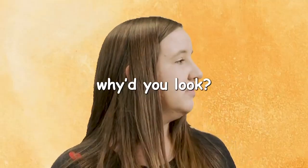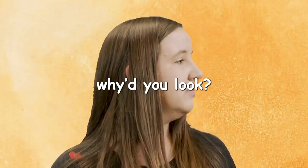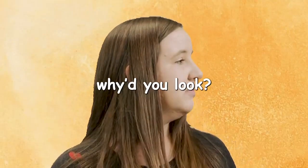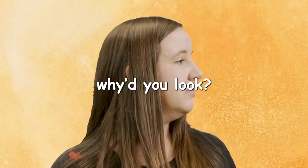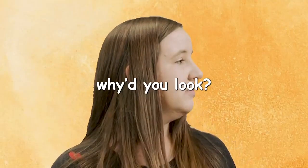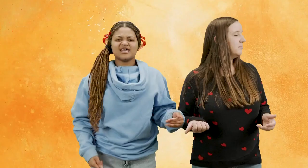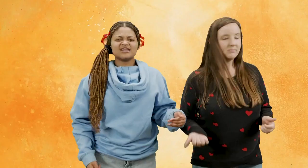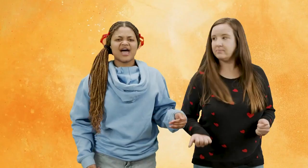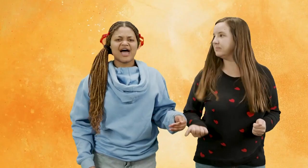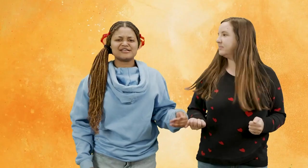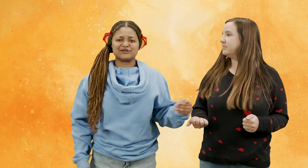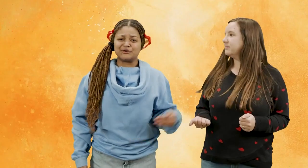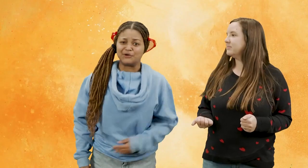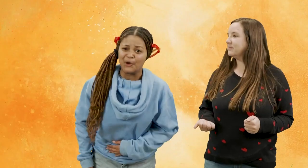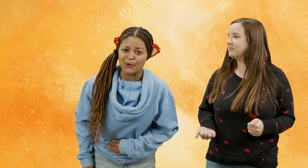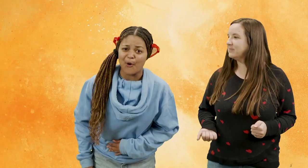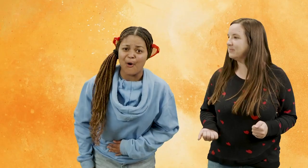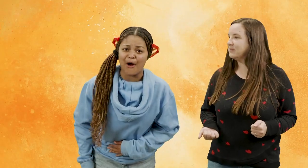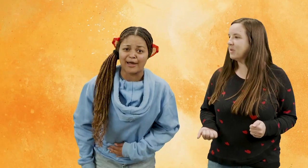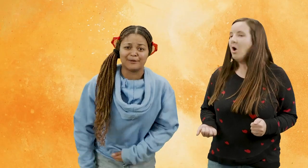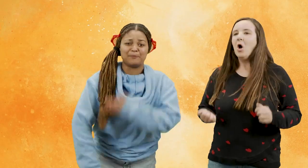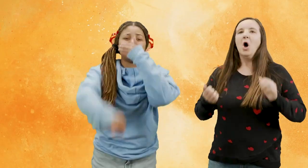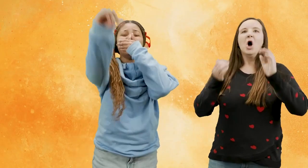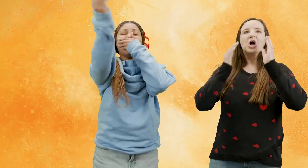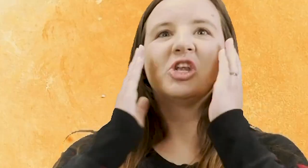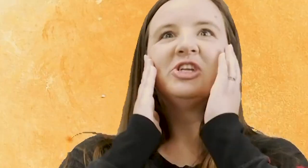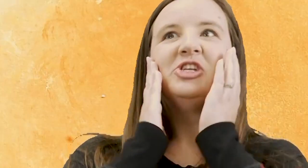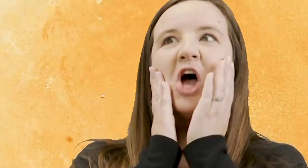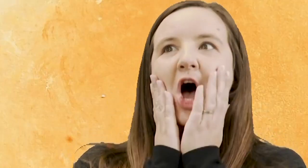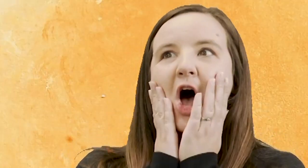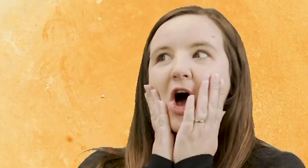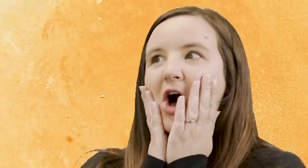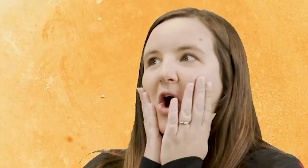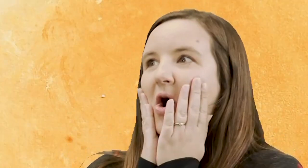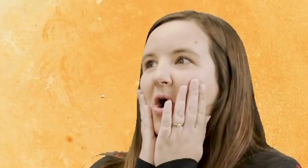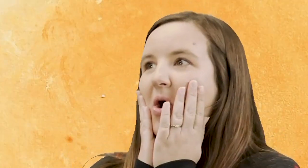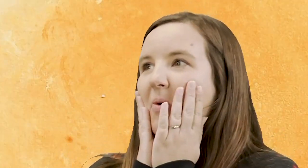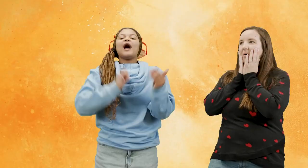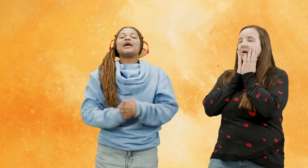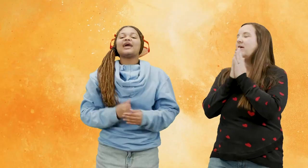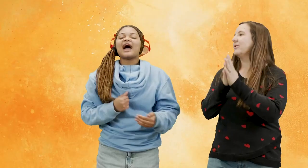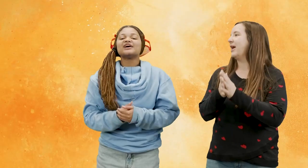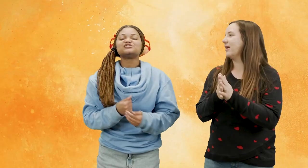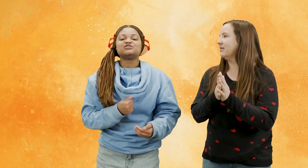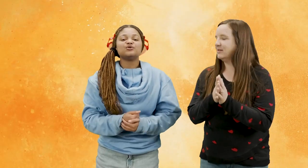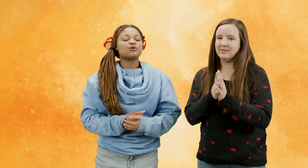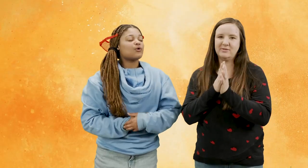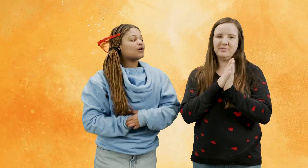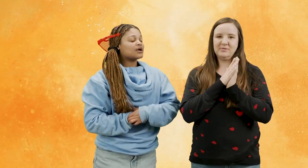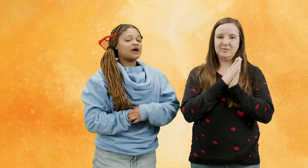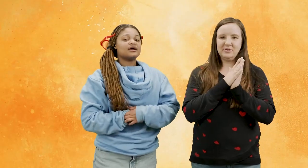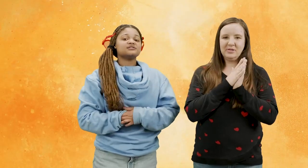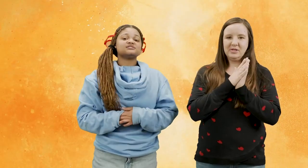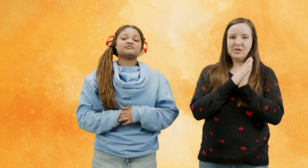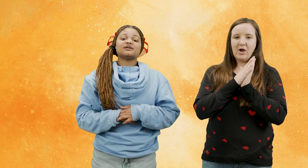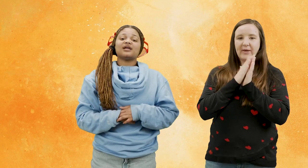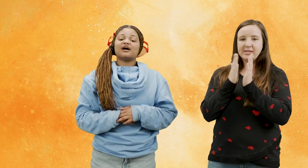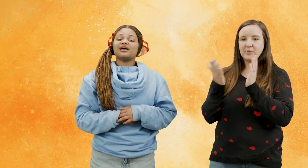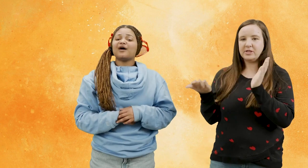has duke on no he has duke on guys okay so i was